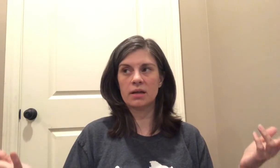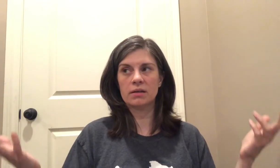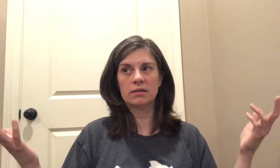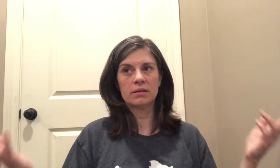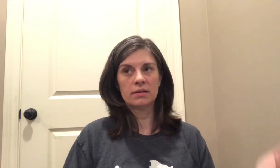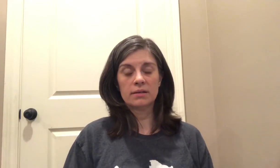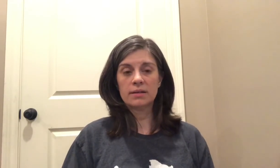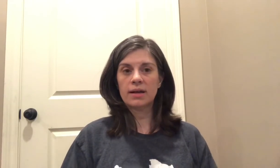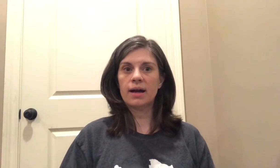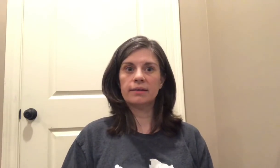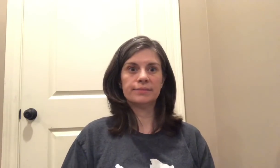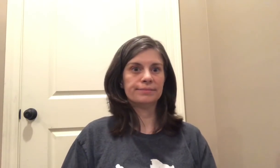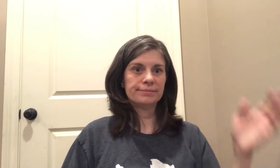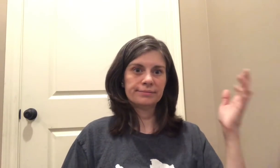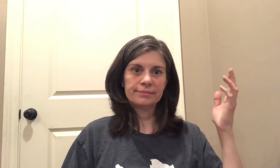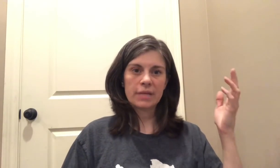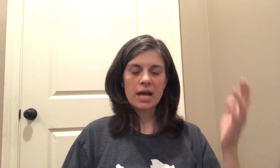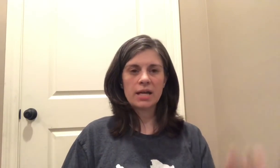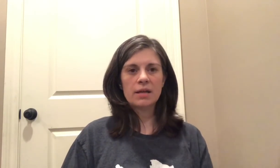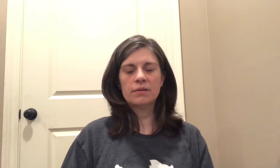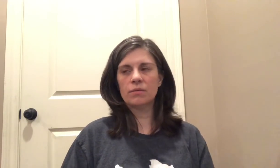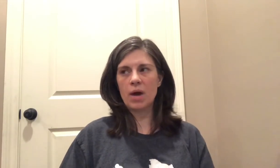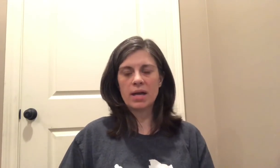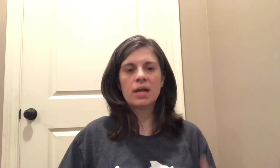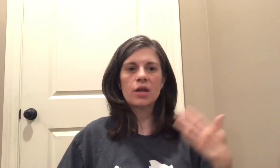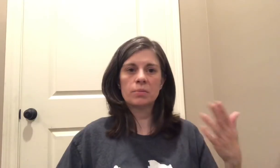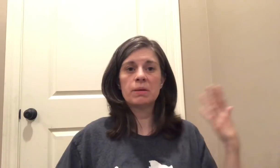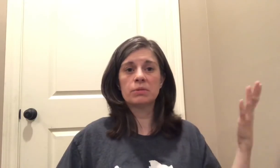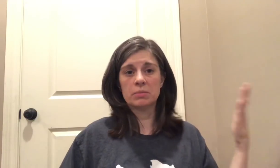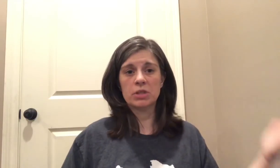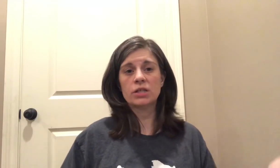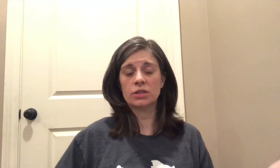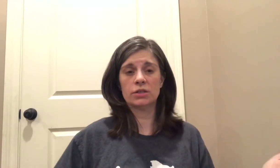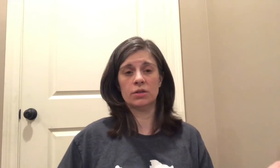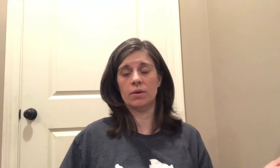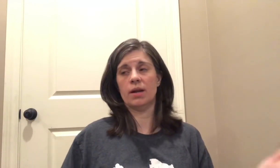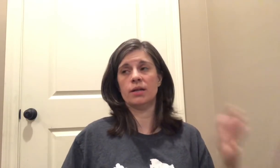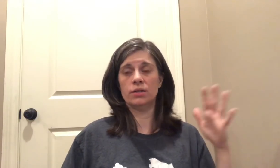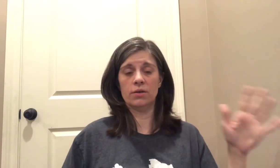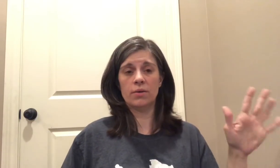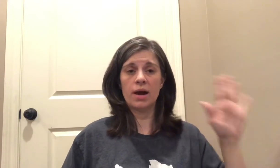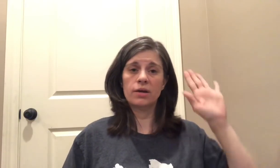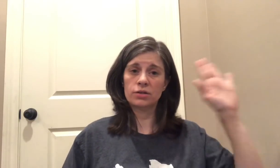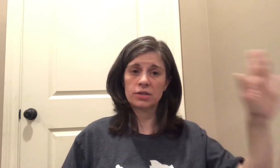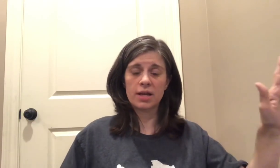I get I get other people's objections to it I do I understand